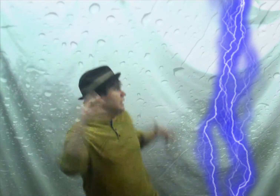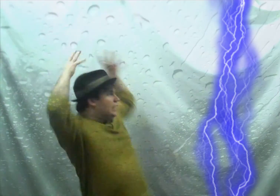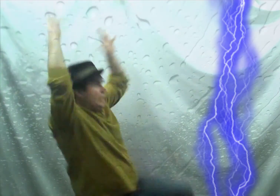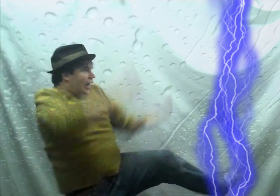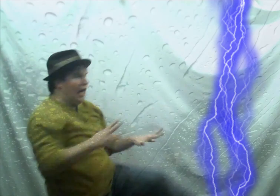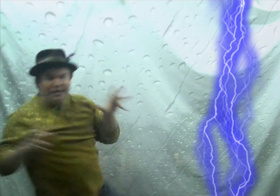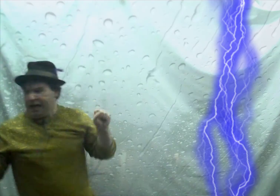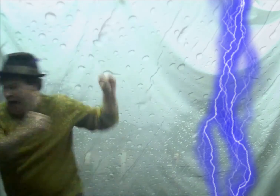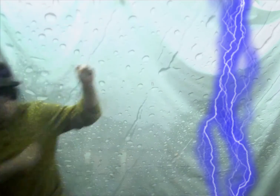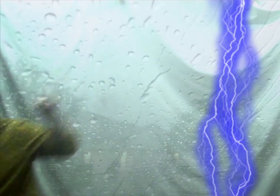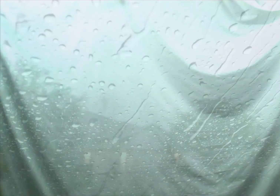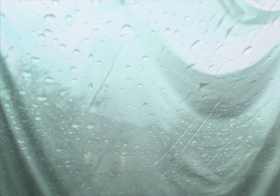Oh god damn it!